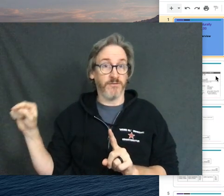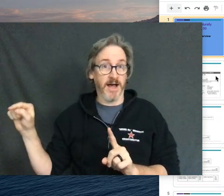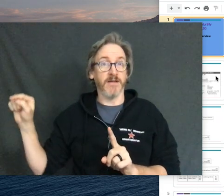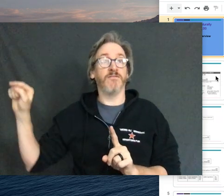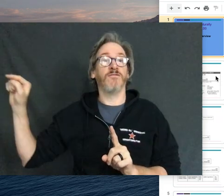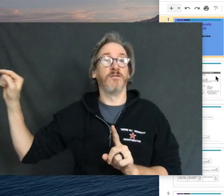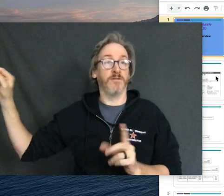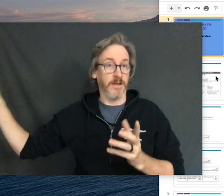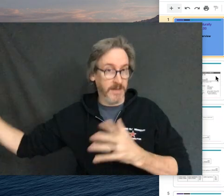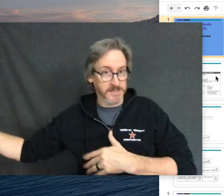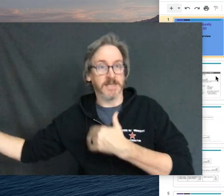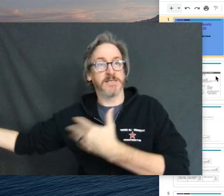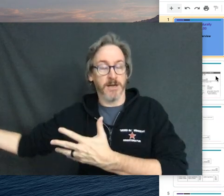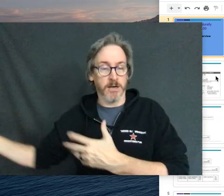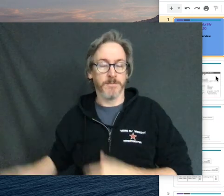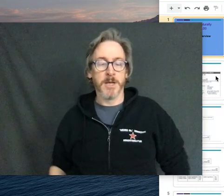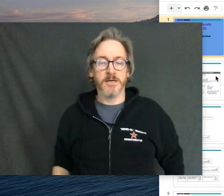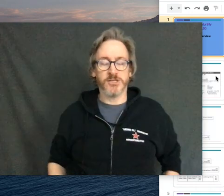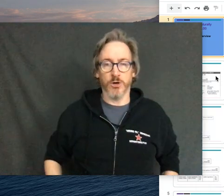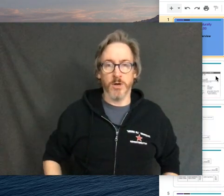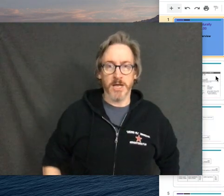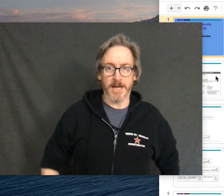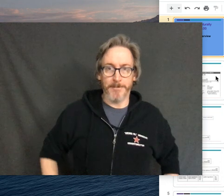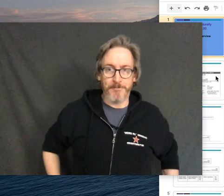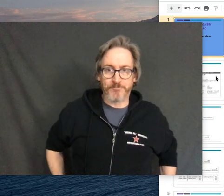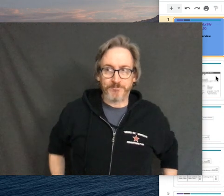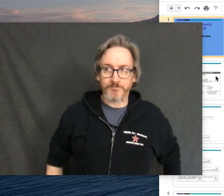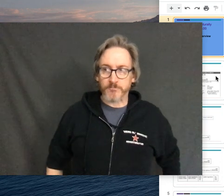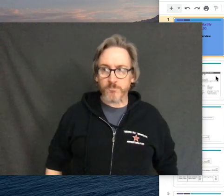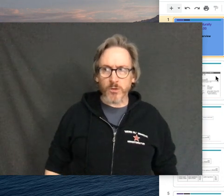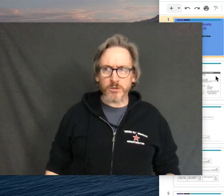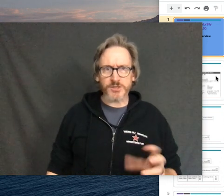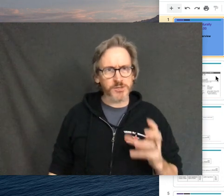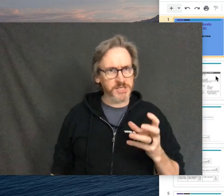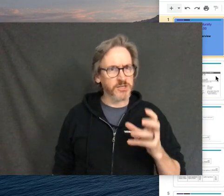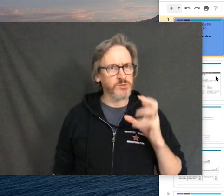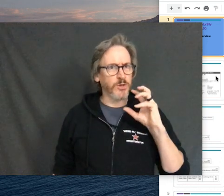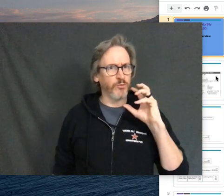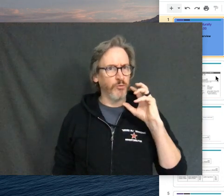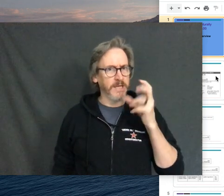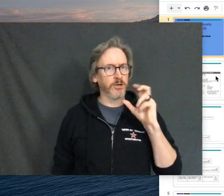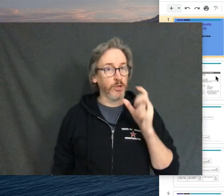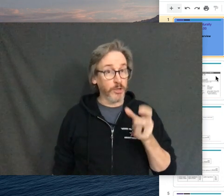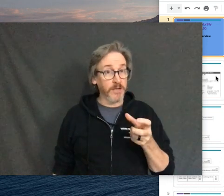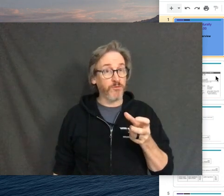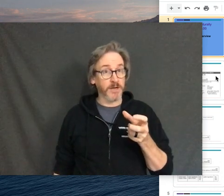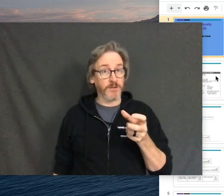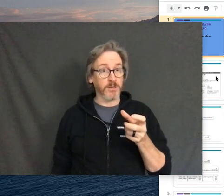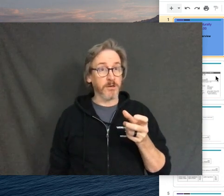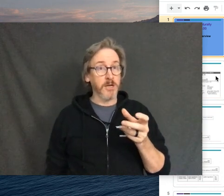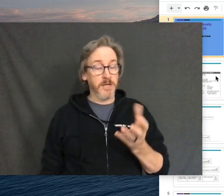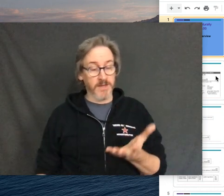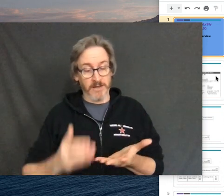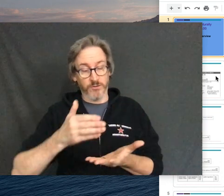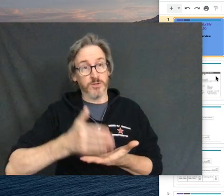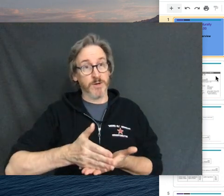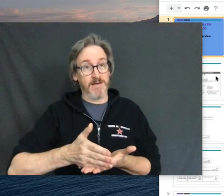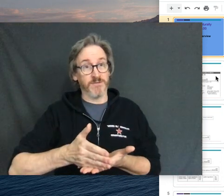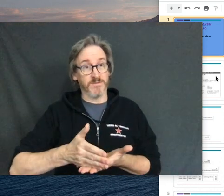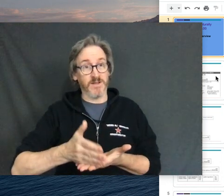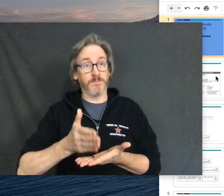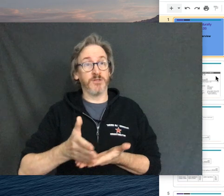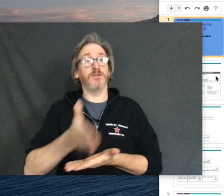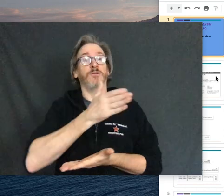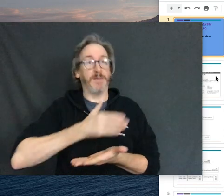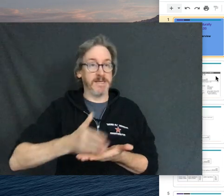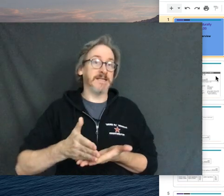ASL 5, and then 6 and on. So there are certain skills we really are looking for in there that if you don't